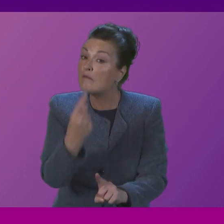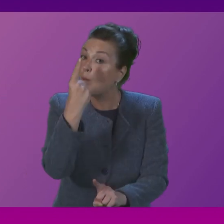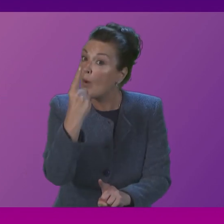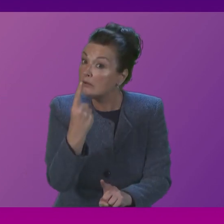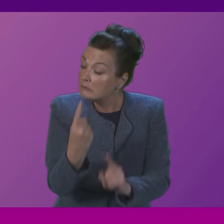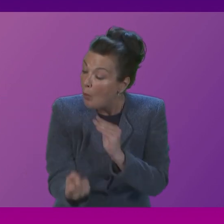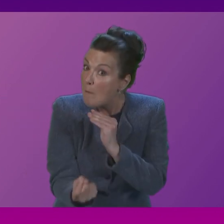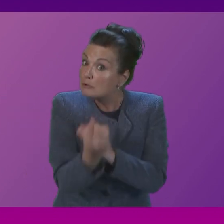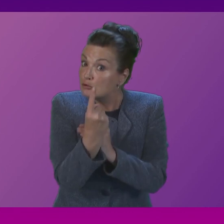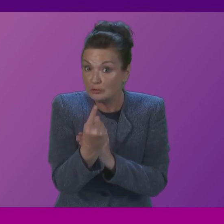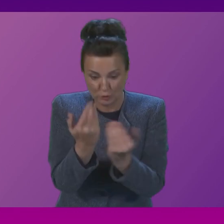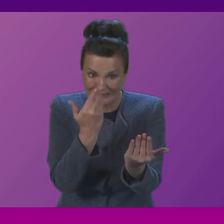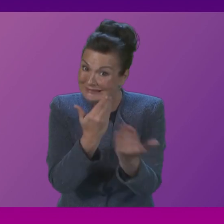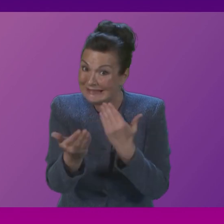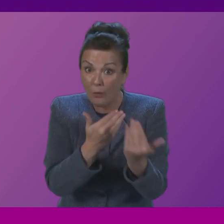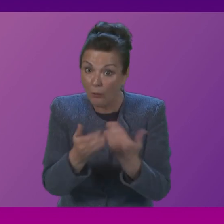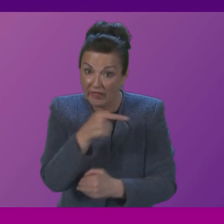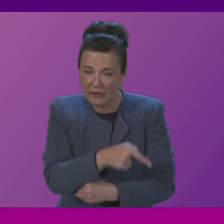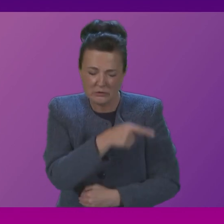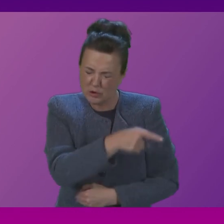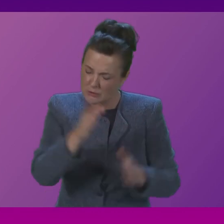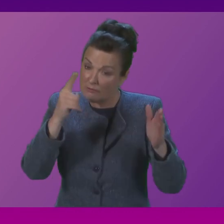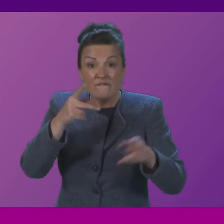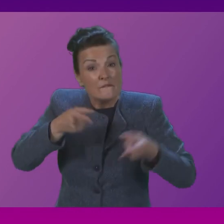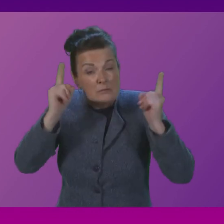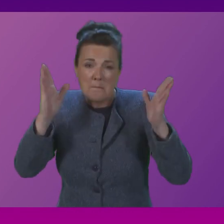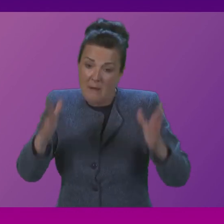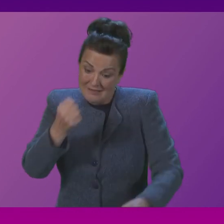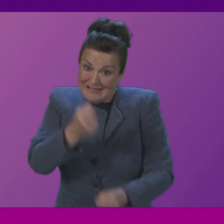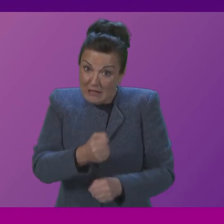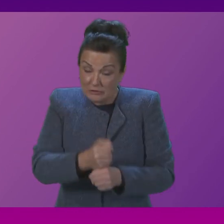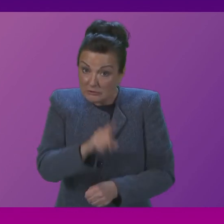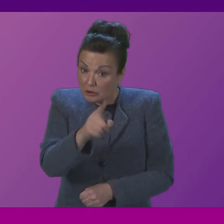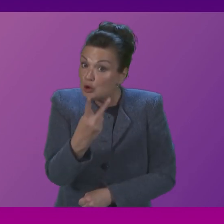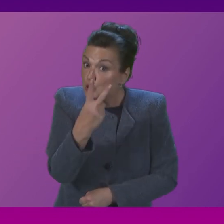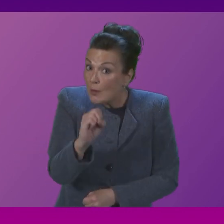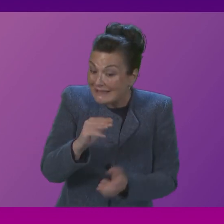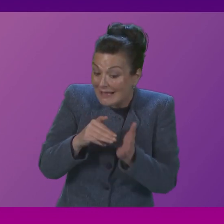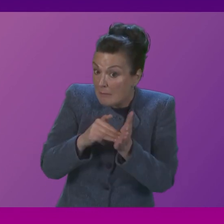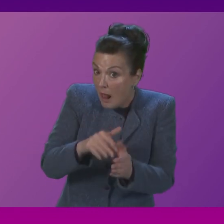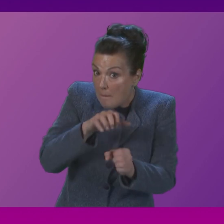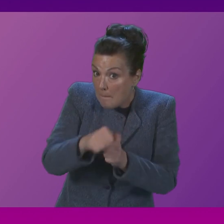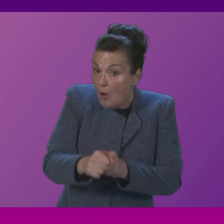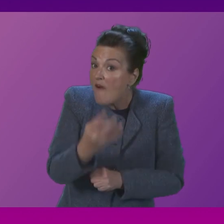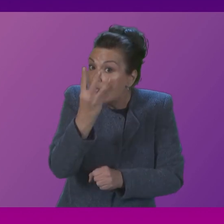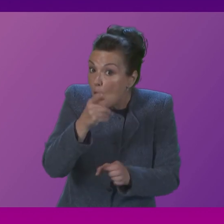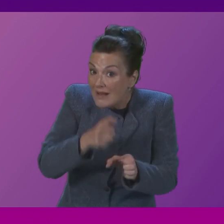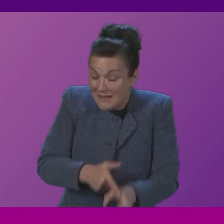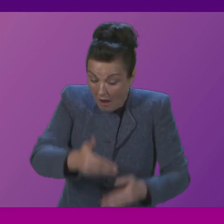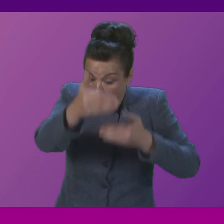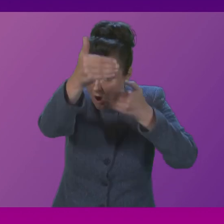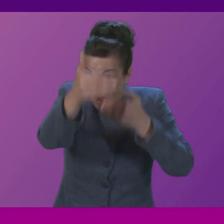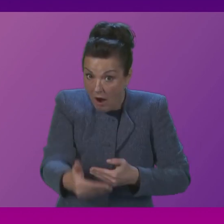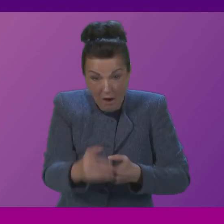with the mess she's created she must guarantee that the 20 million pounds four-year program of sector